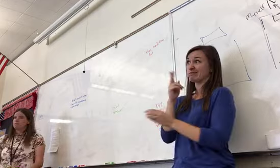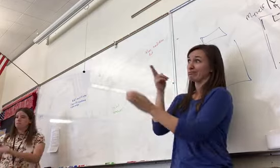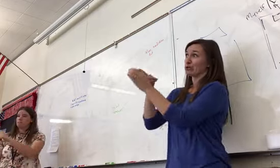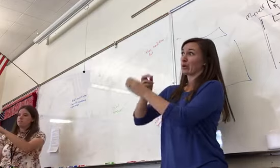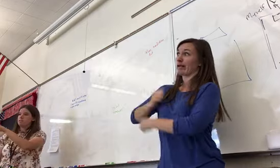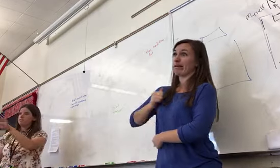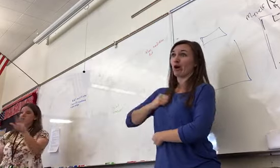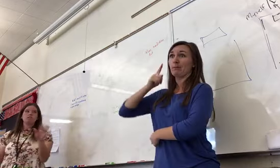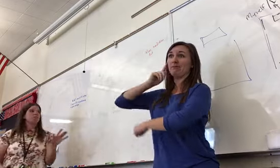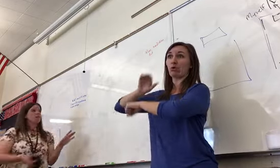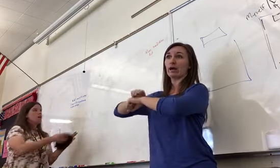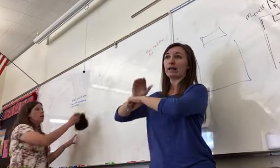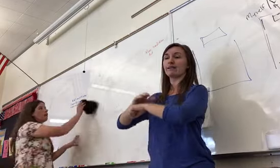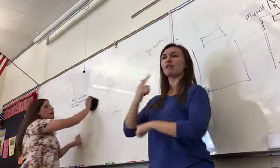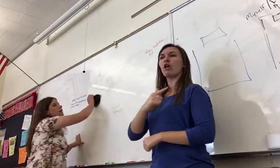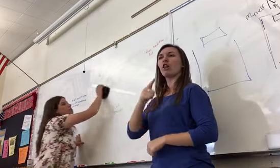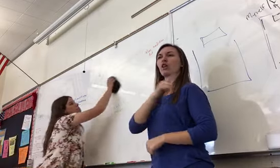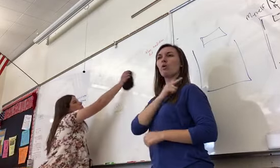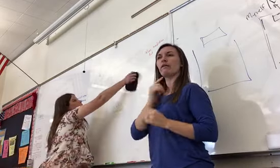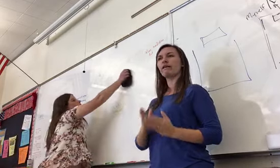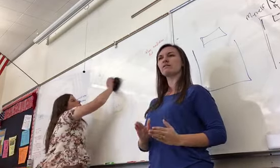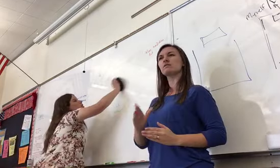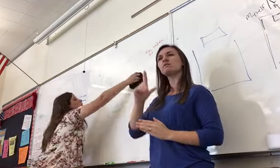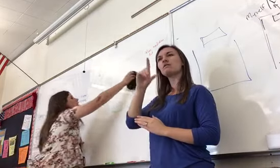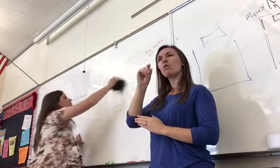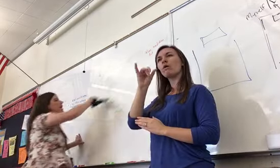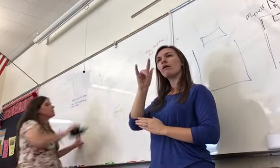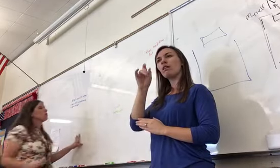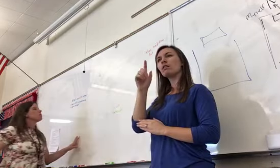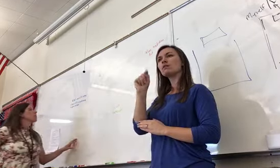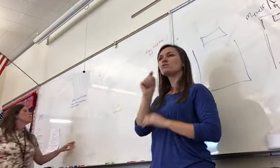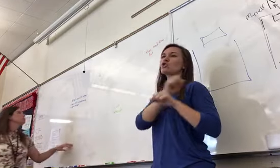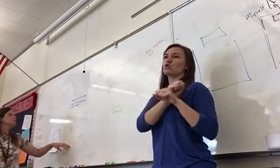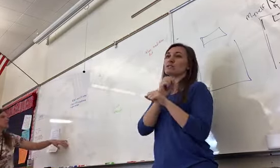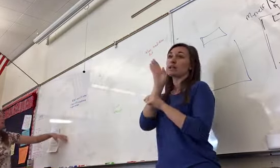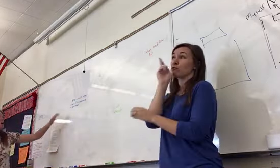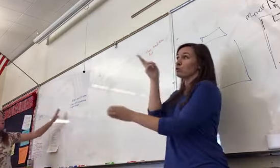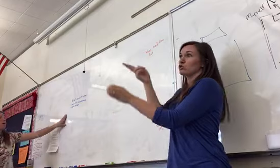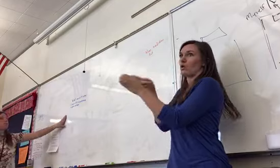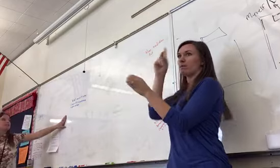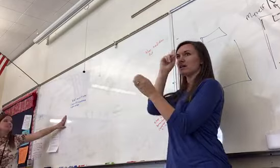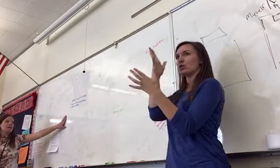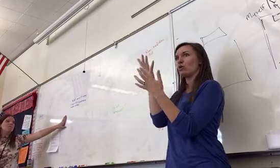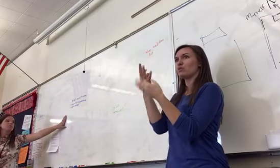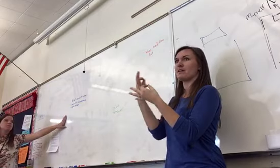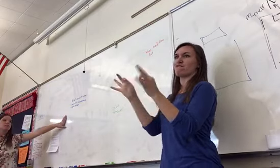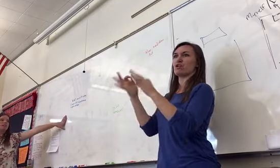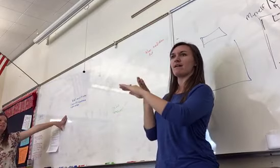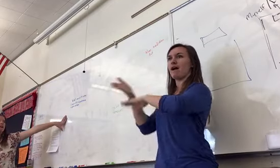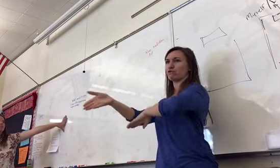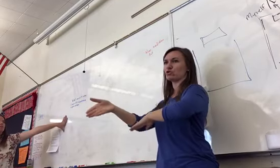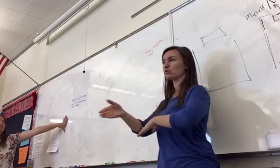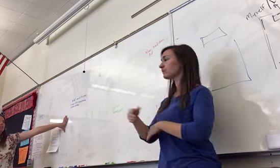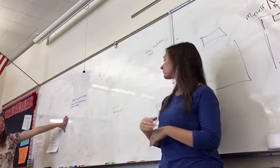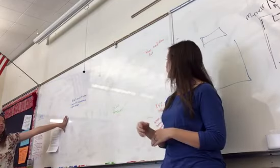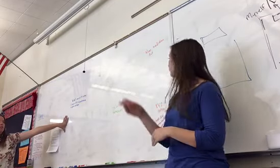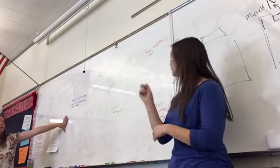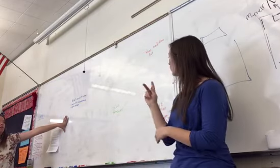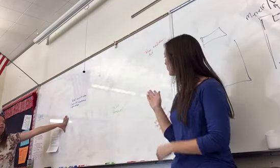Make sense? All right. Last one with the revolution. What immediately happened to America after the Revolutionary War